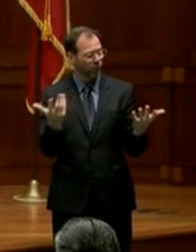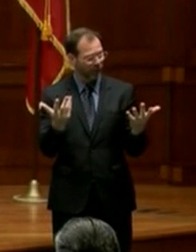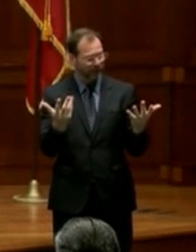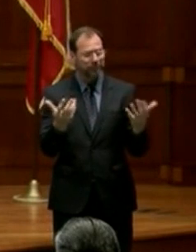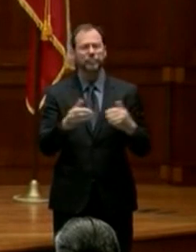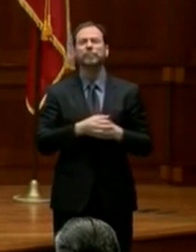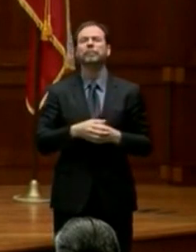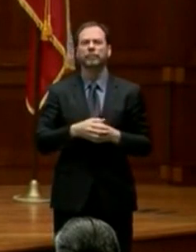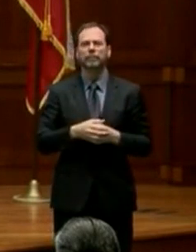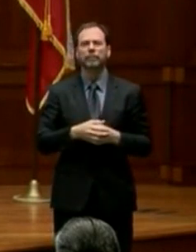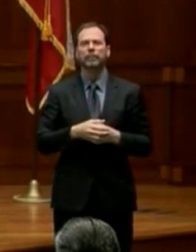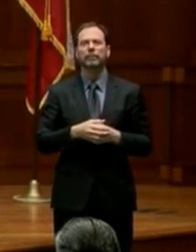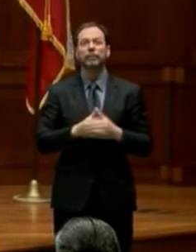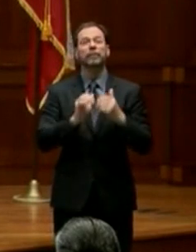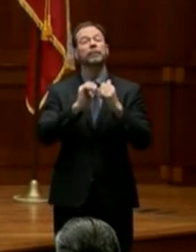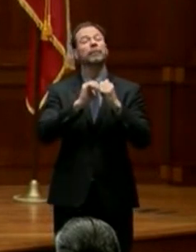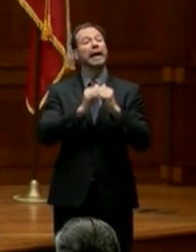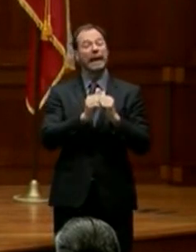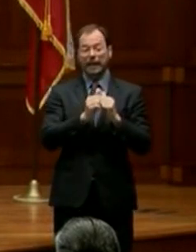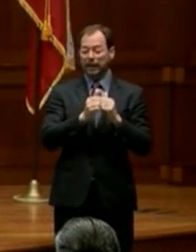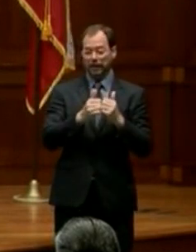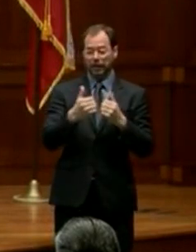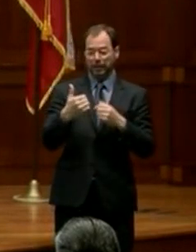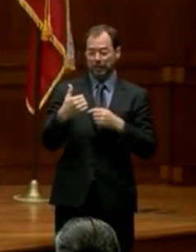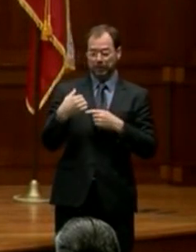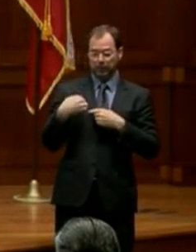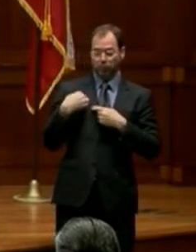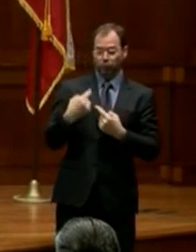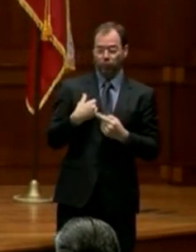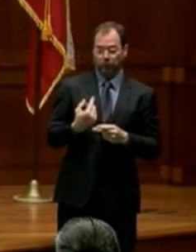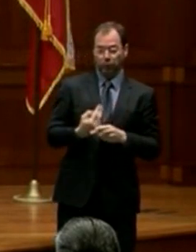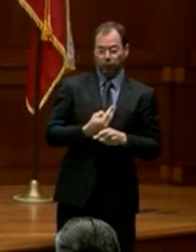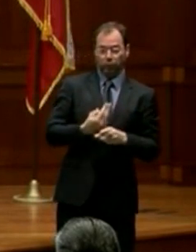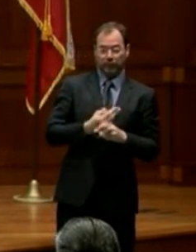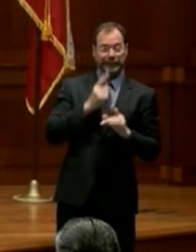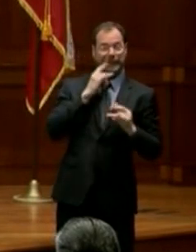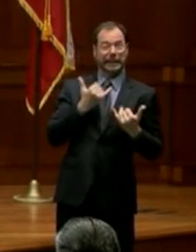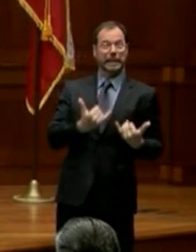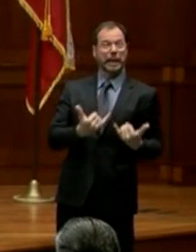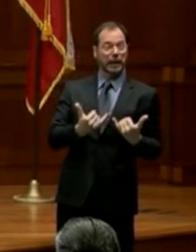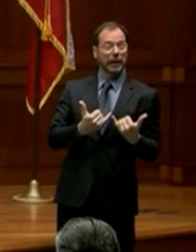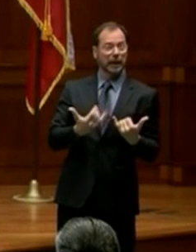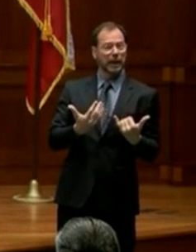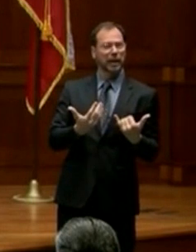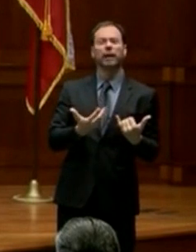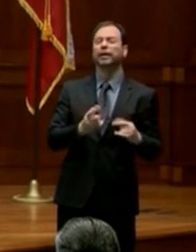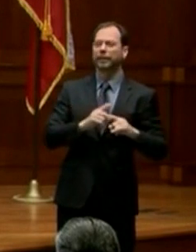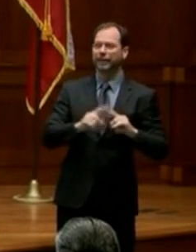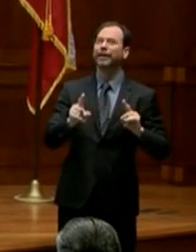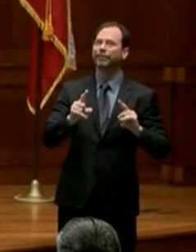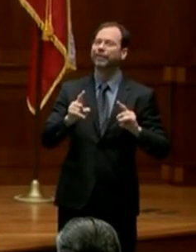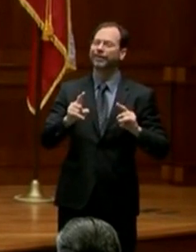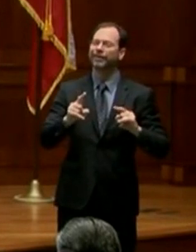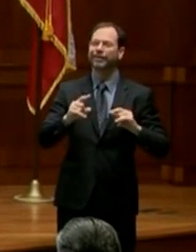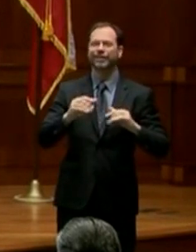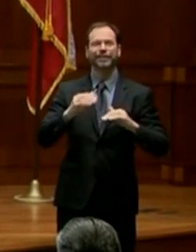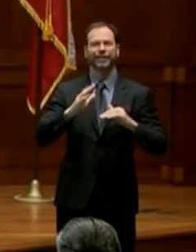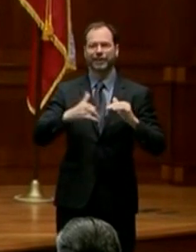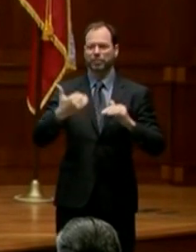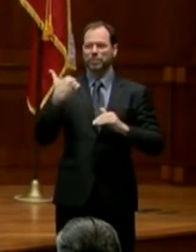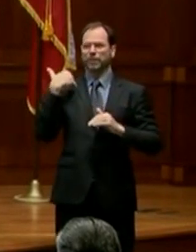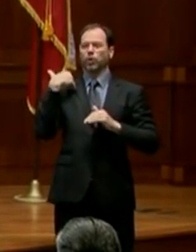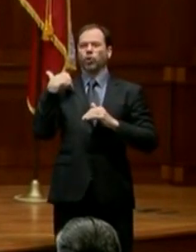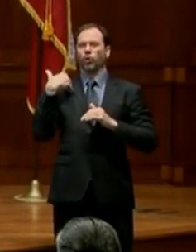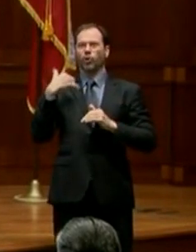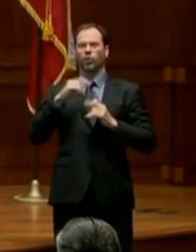it concerns the way that testing is being utilized today. It's a little bit different than it was from the early